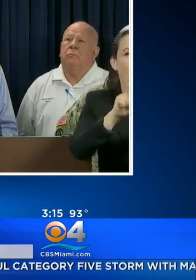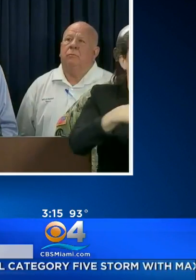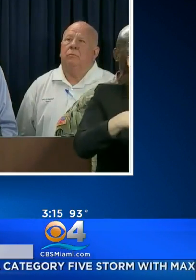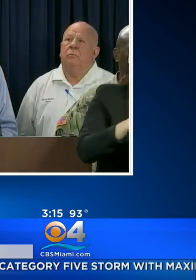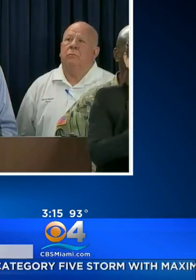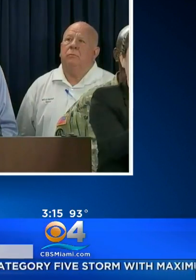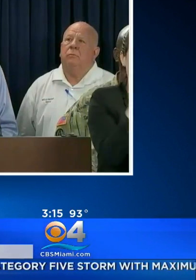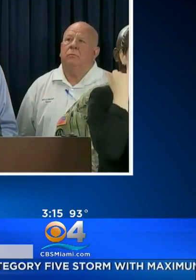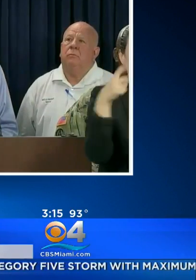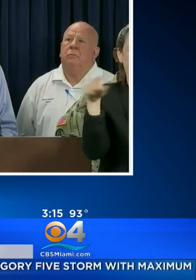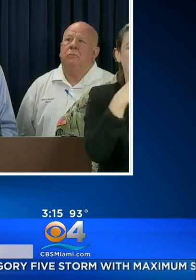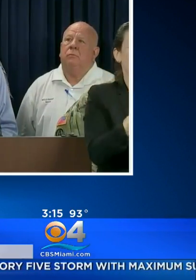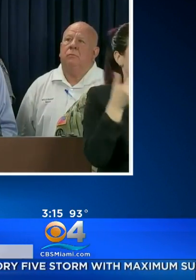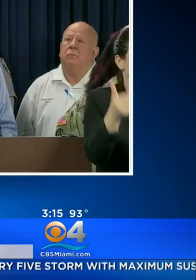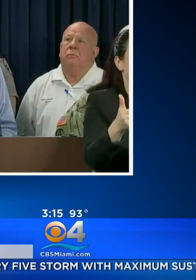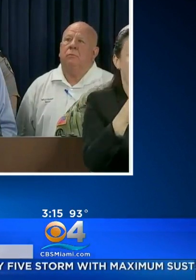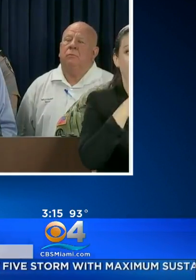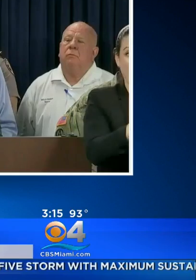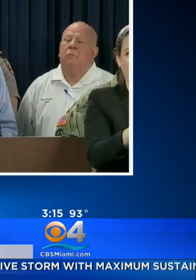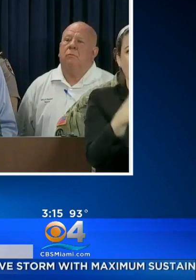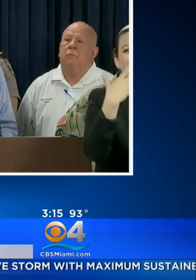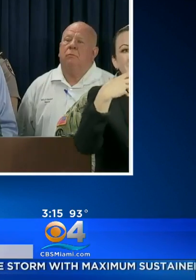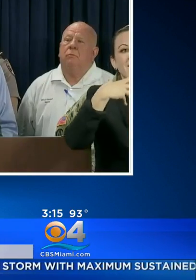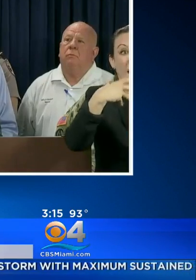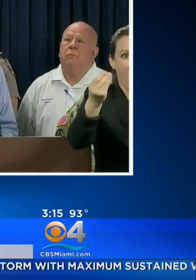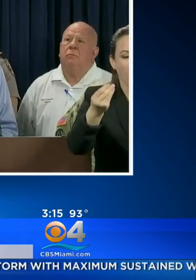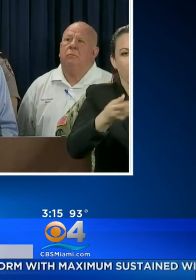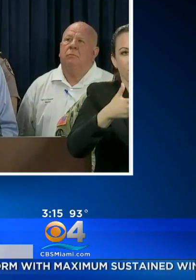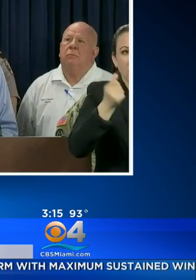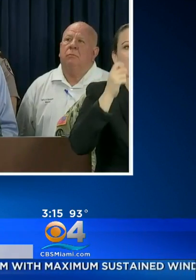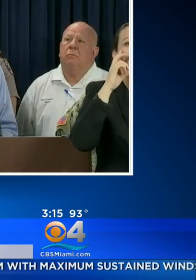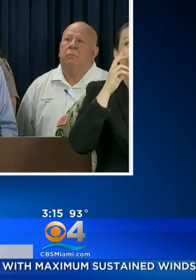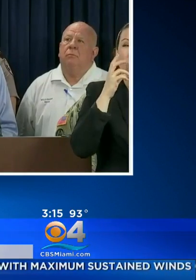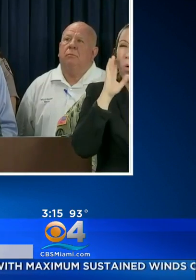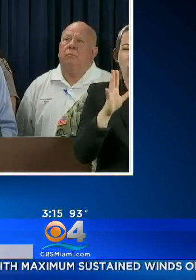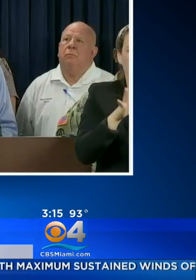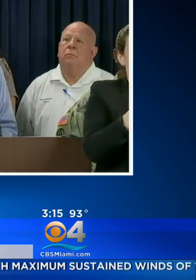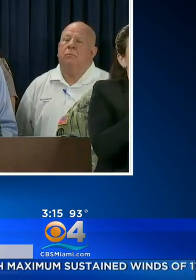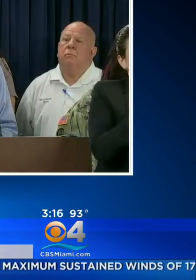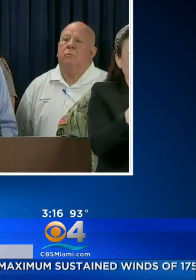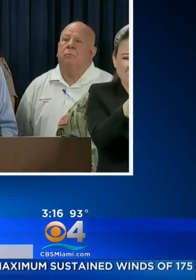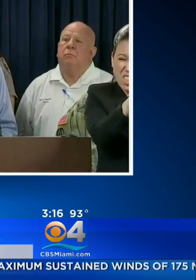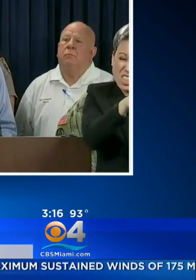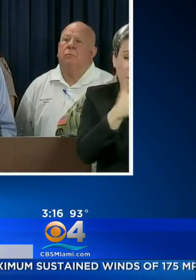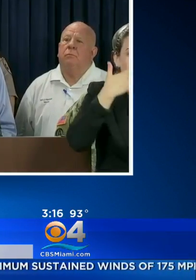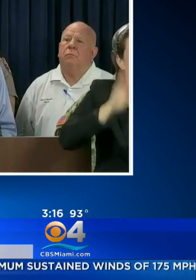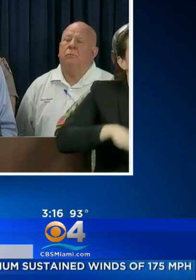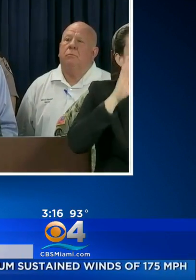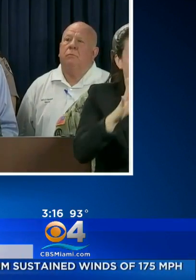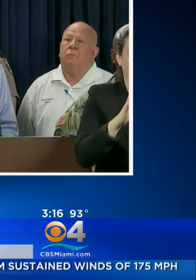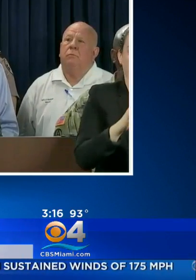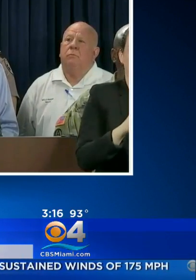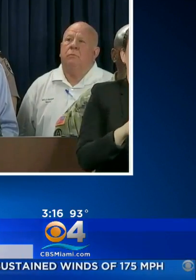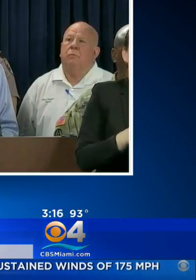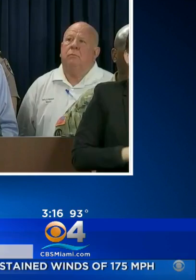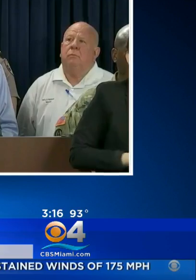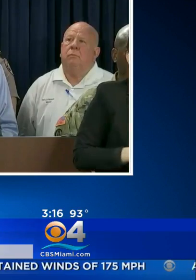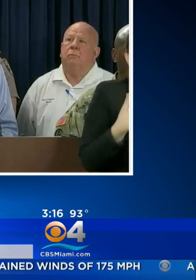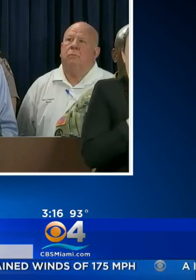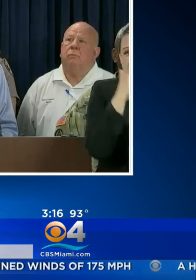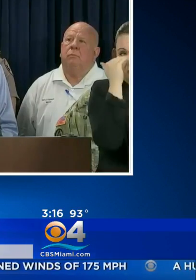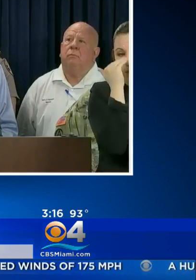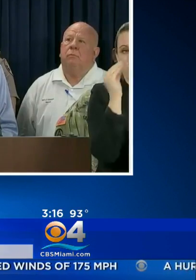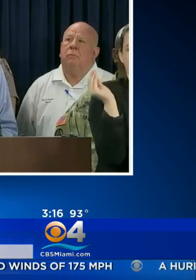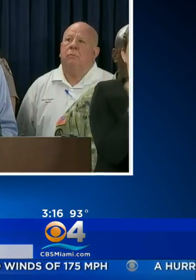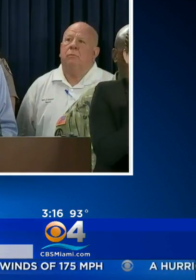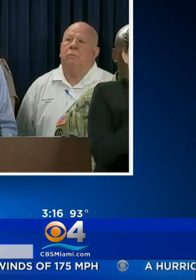EVACUATE, GET OUT QUICKLY. THE ROADS WILL FILL UP QUICKLY AS YOU NEED TO GO. WE CAN EXPECT